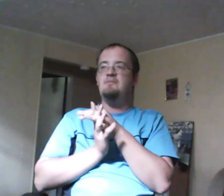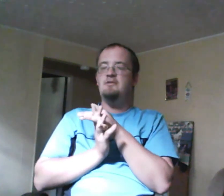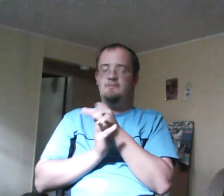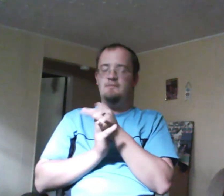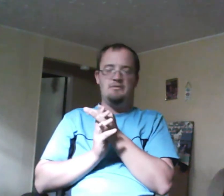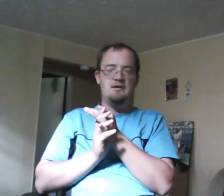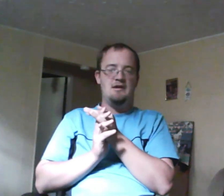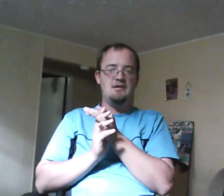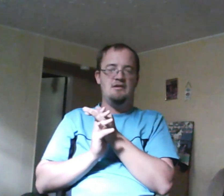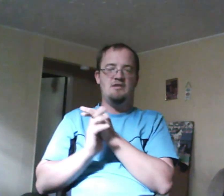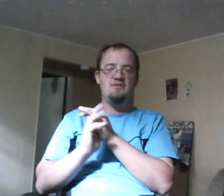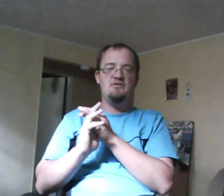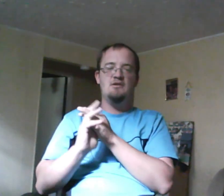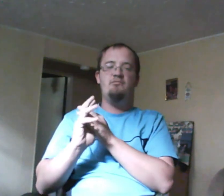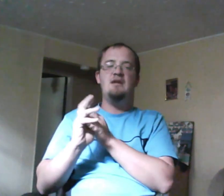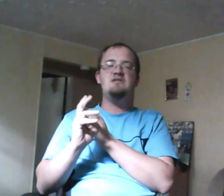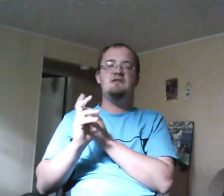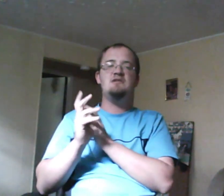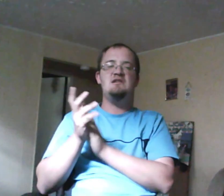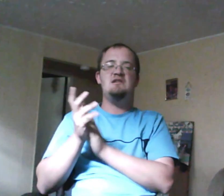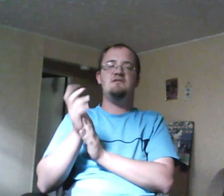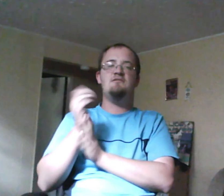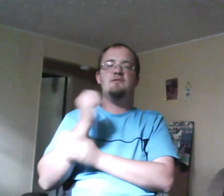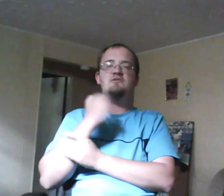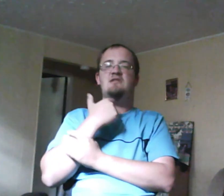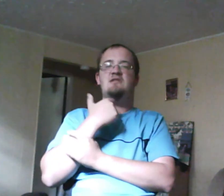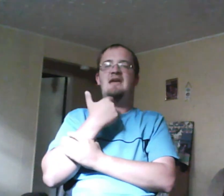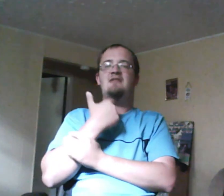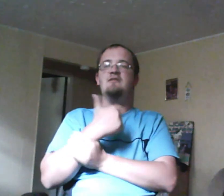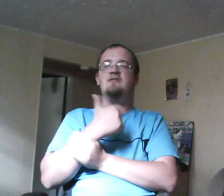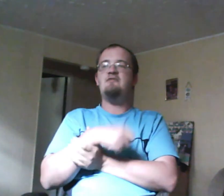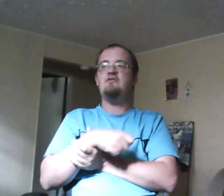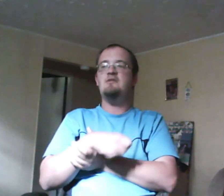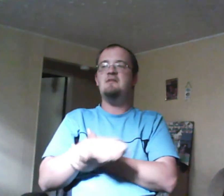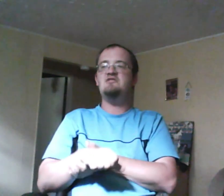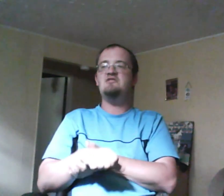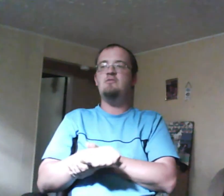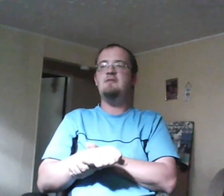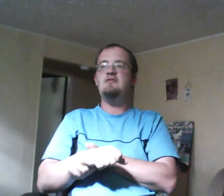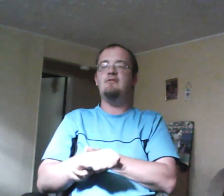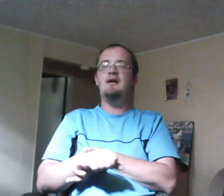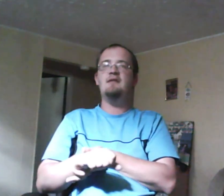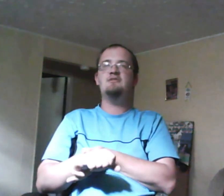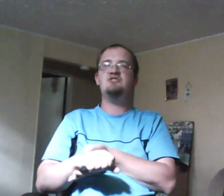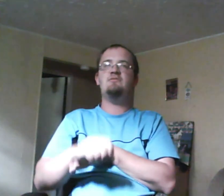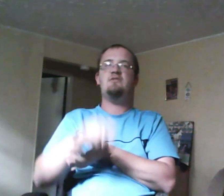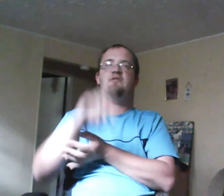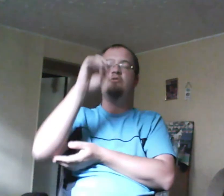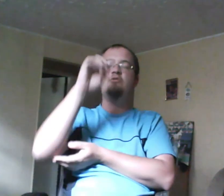and kill herself but she she can't do it after 30 minutes she says what am I doing wrong she sees the school roof wants to